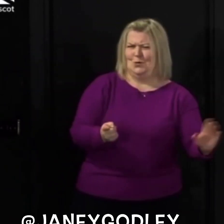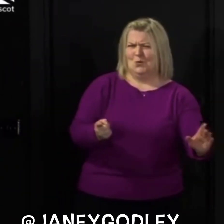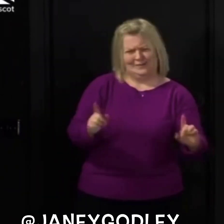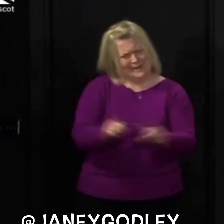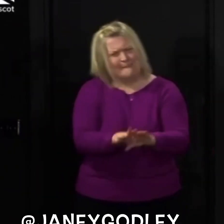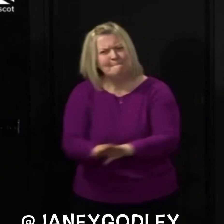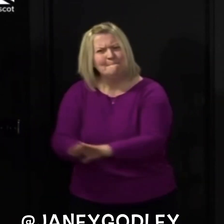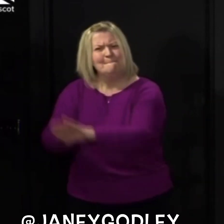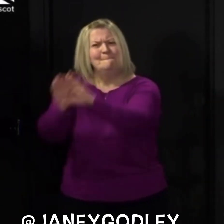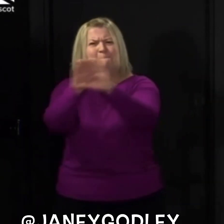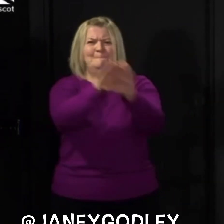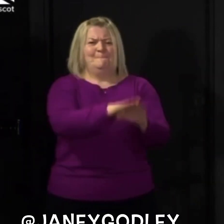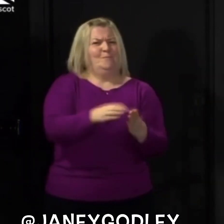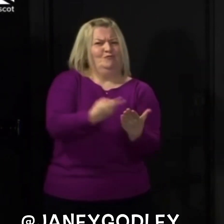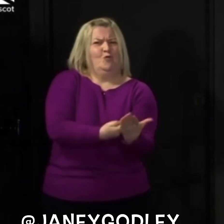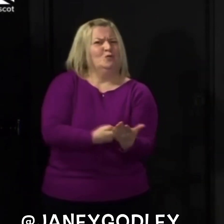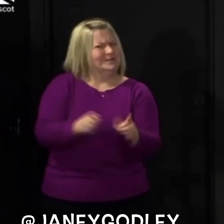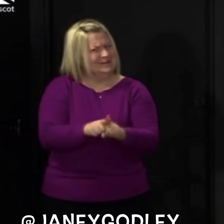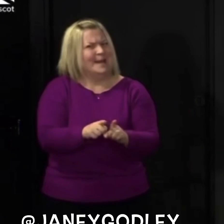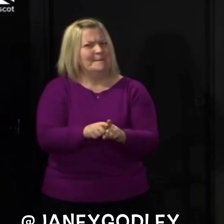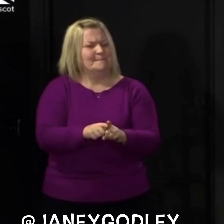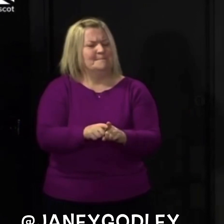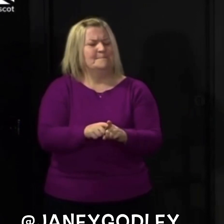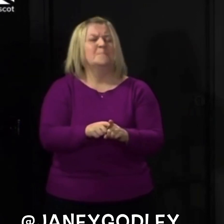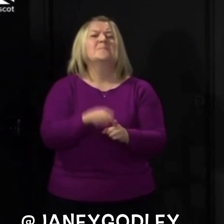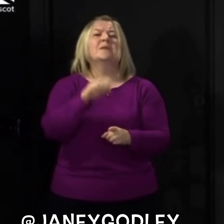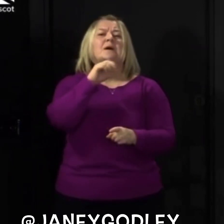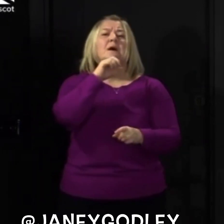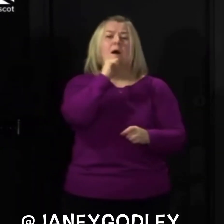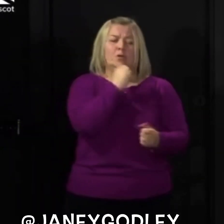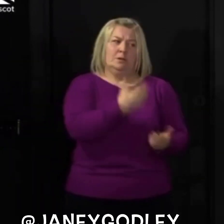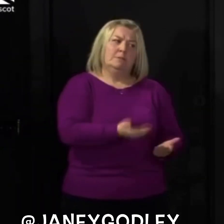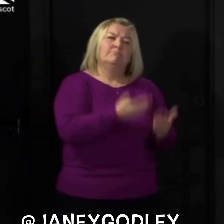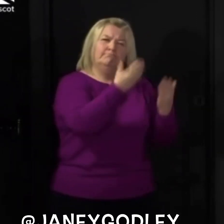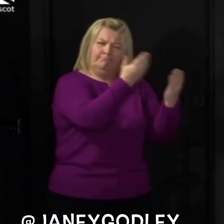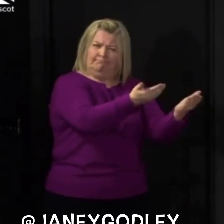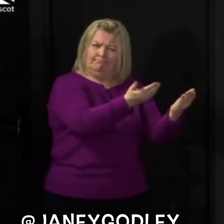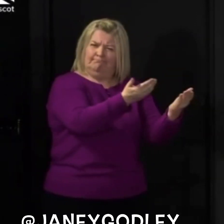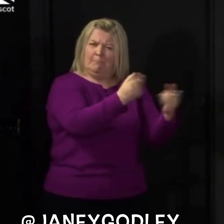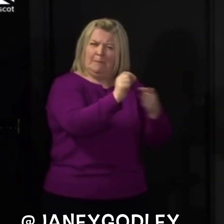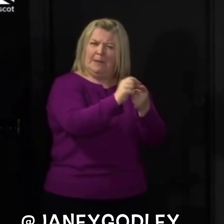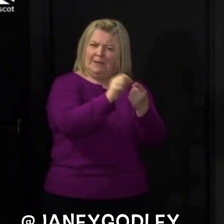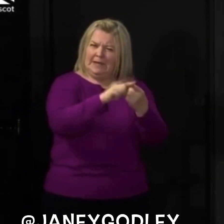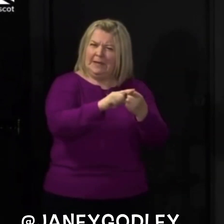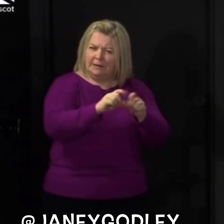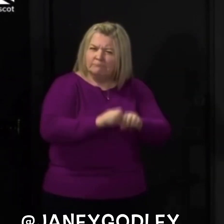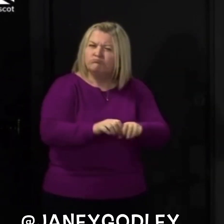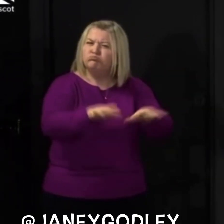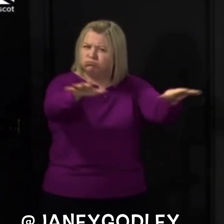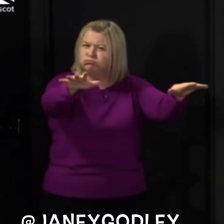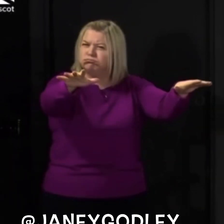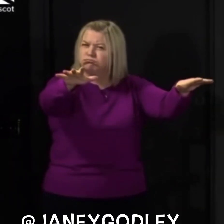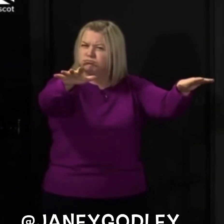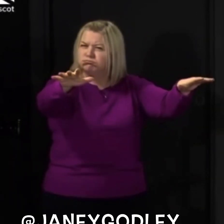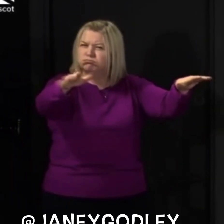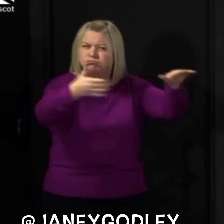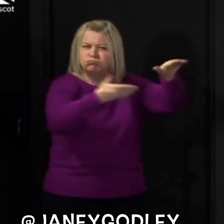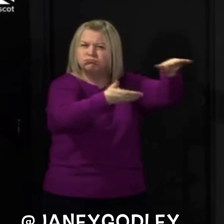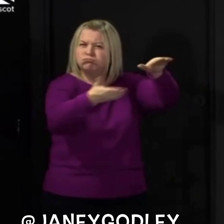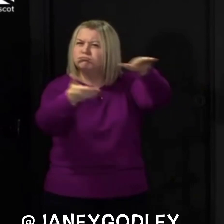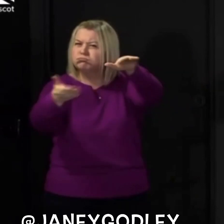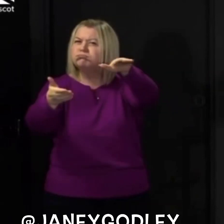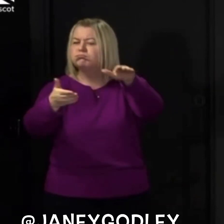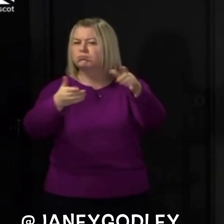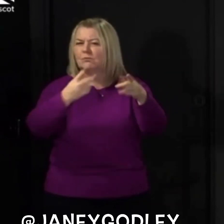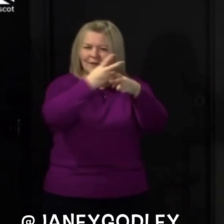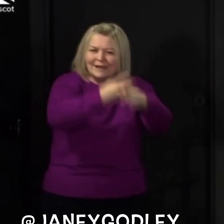I cannae go. We all cannae leave the house. I'm absolutely fucking up to high dough and sick to the back teeth of the lot of it. We're